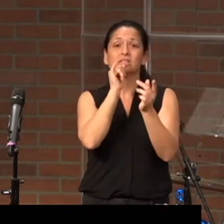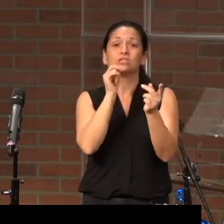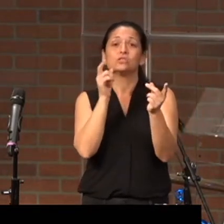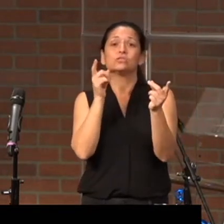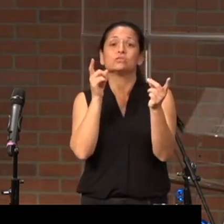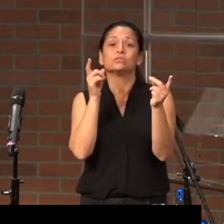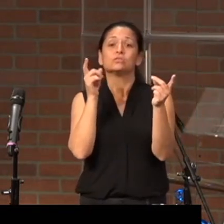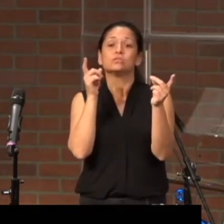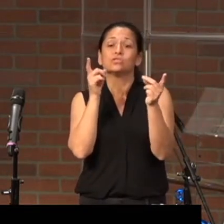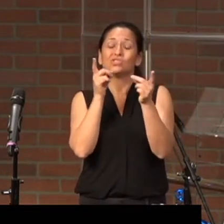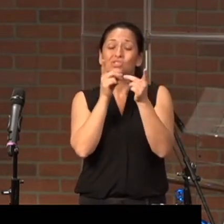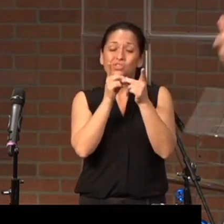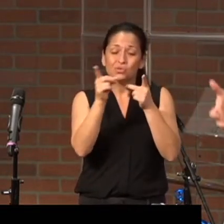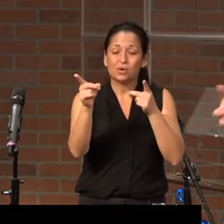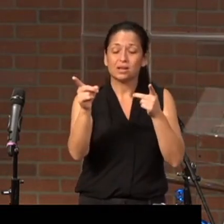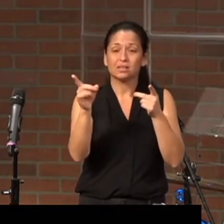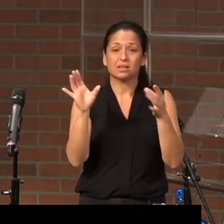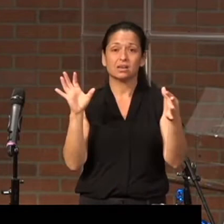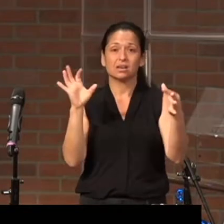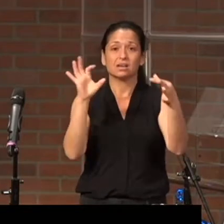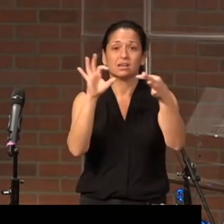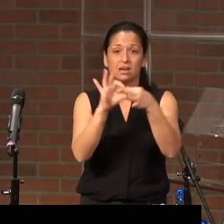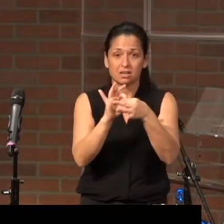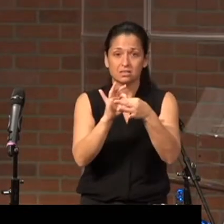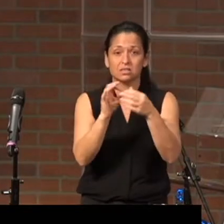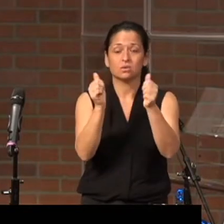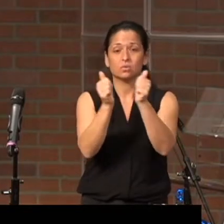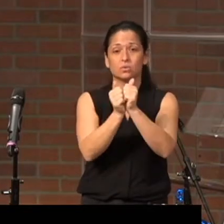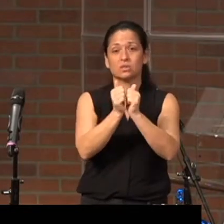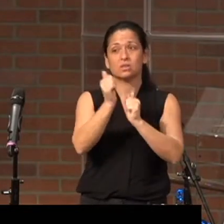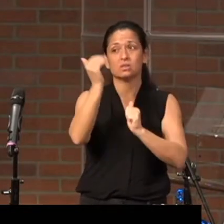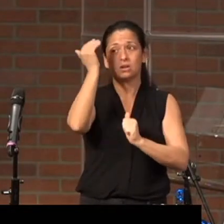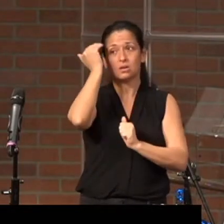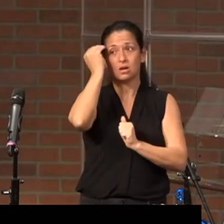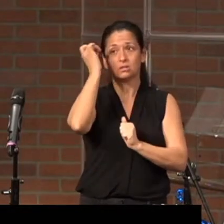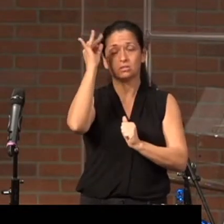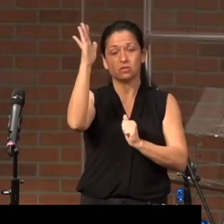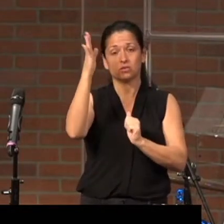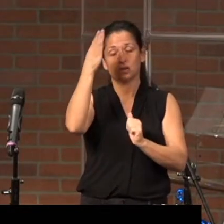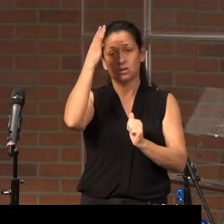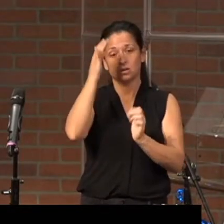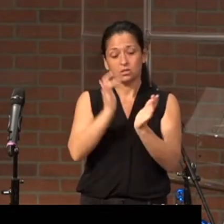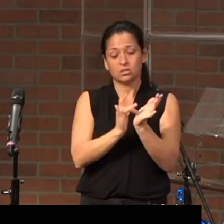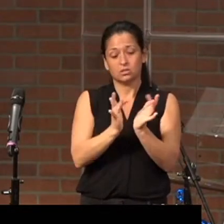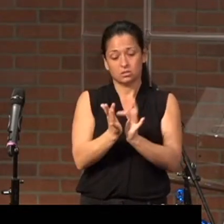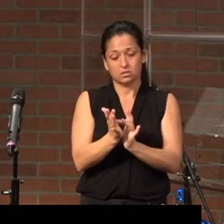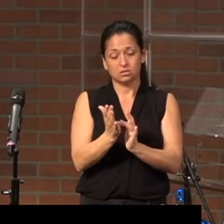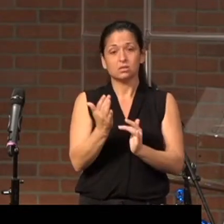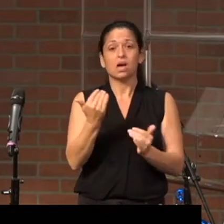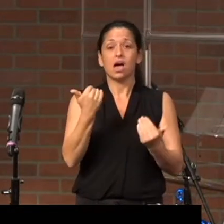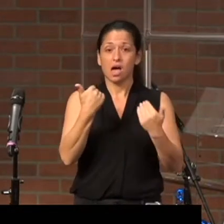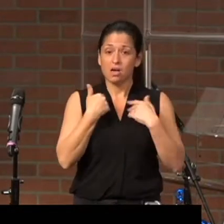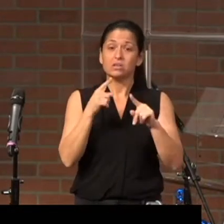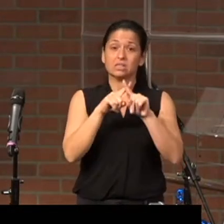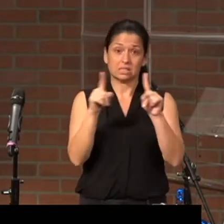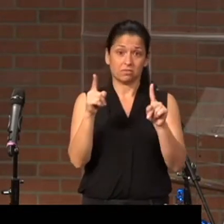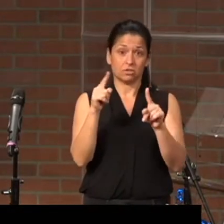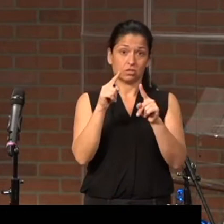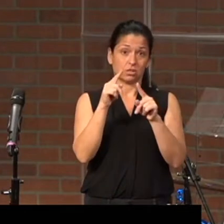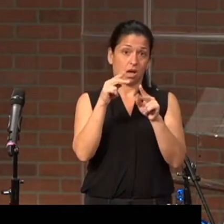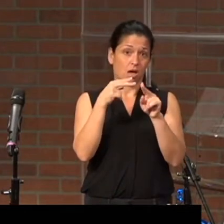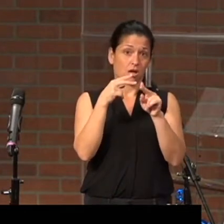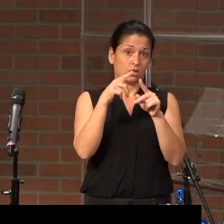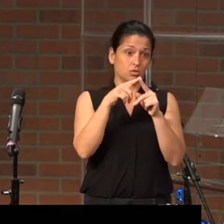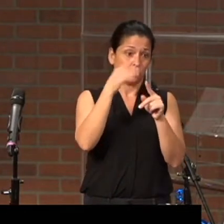correlated to the knowledge of Jesus. There is a difference in knowing about